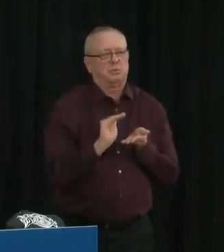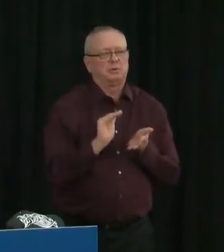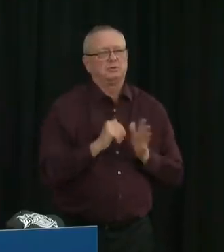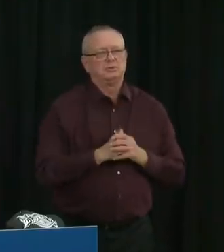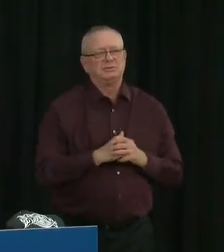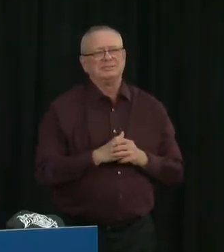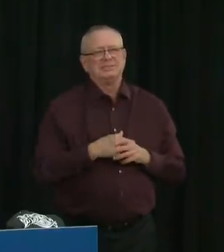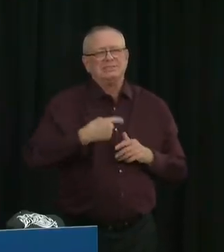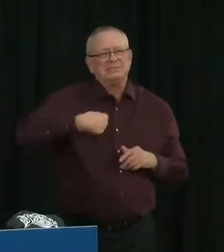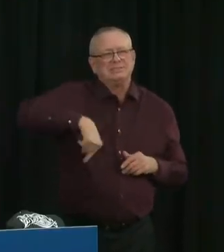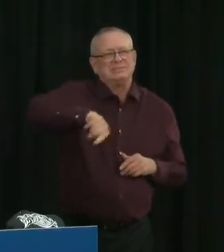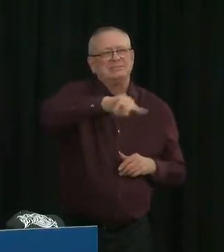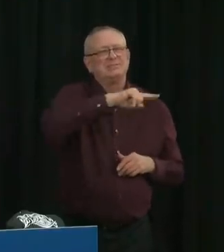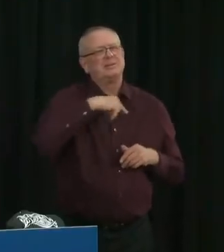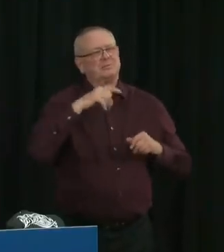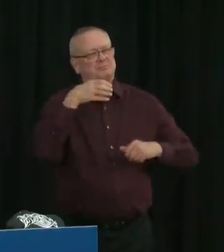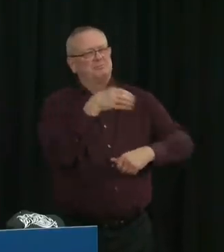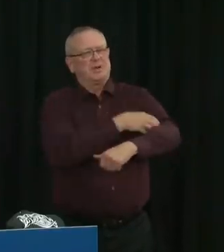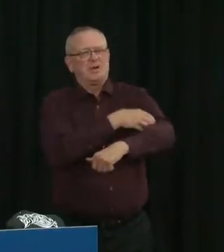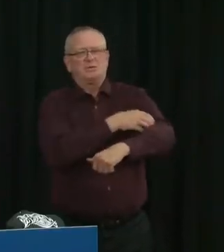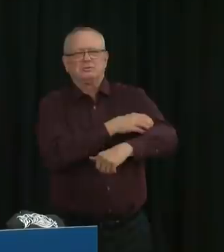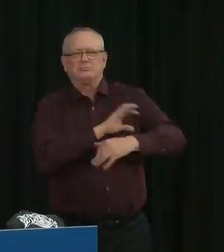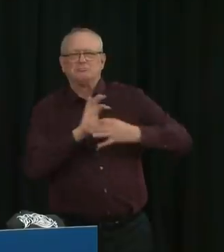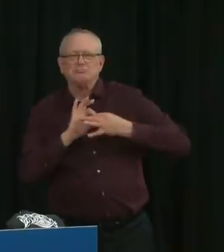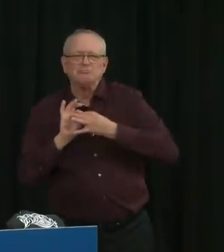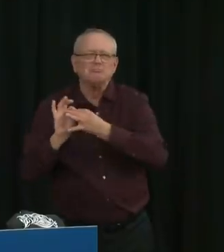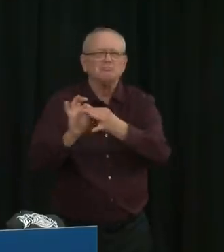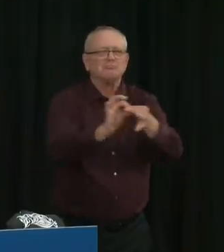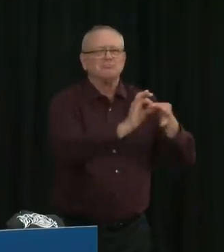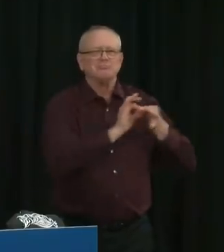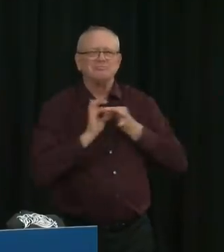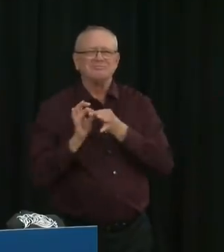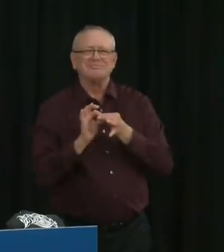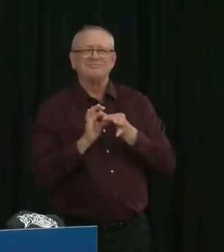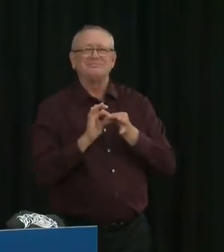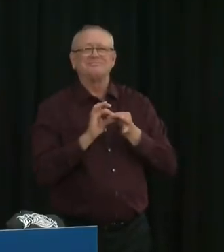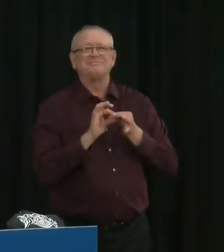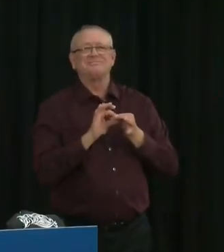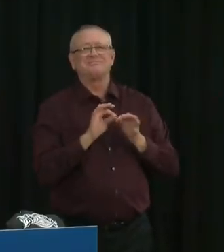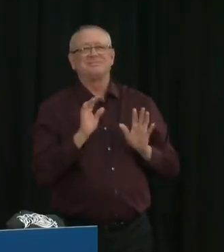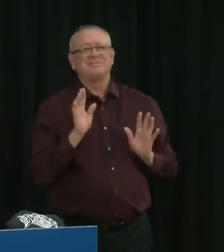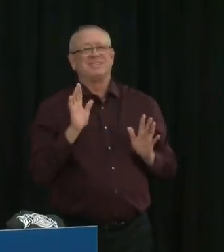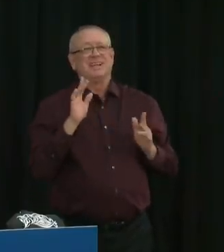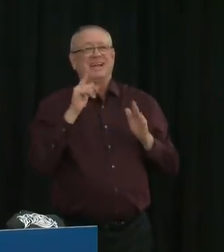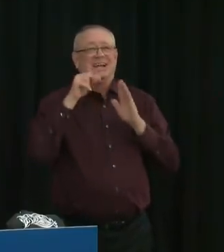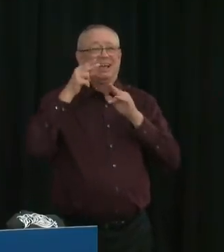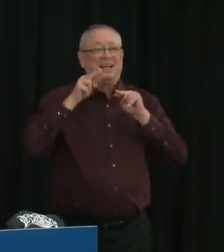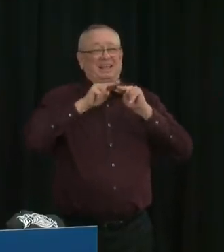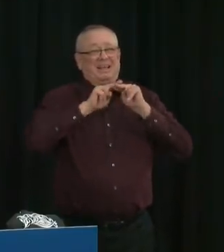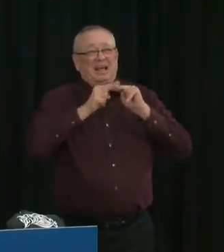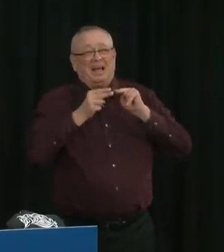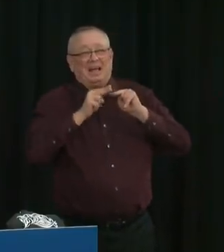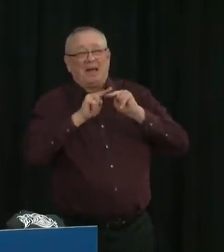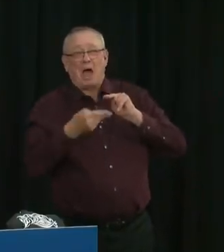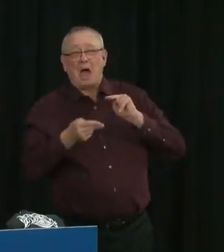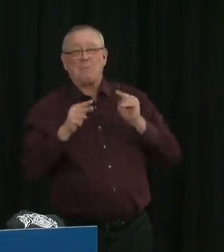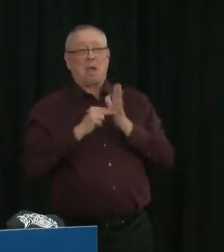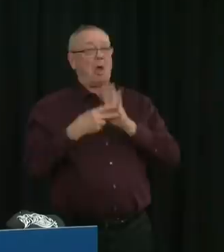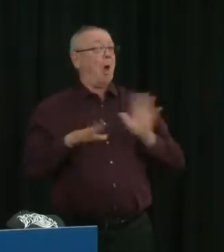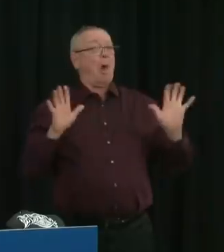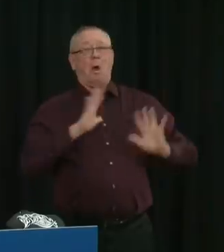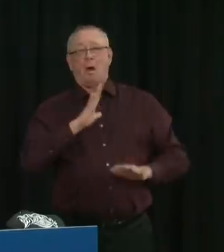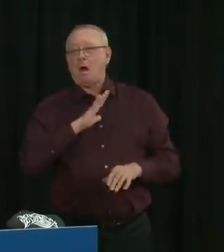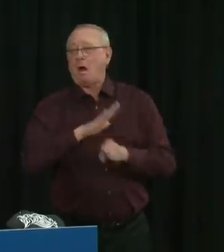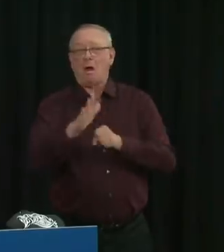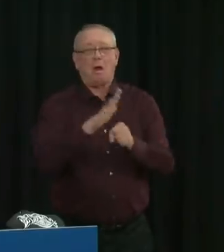collective power. But unfortunately, this is not a cause for relaxation. In the past few days, our numbers